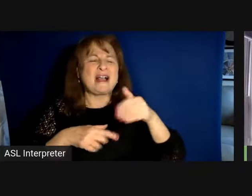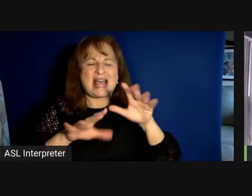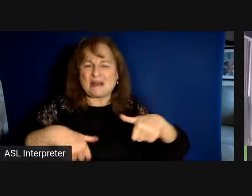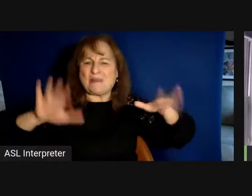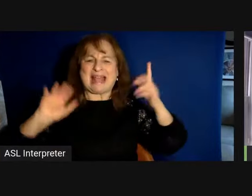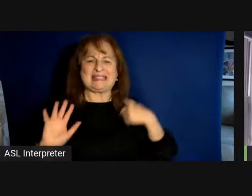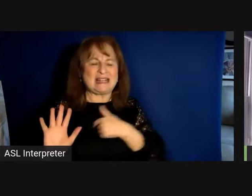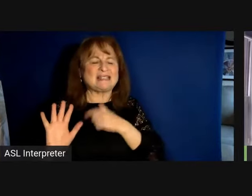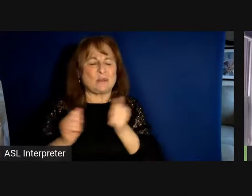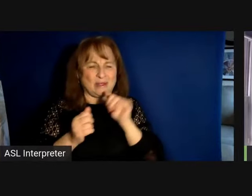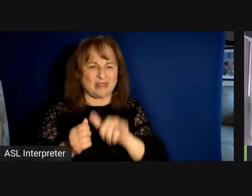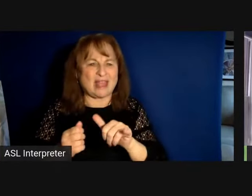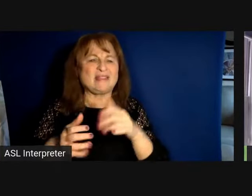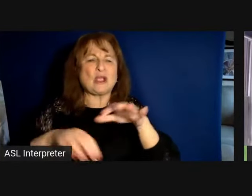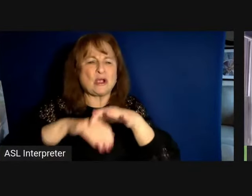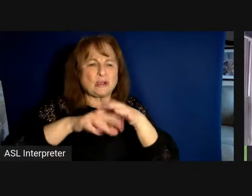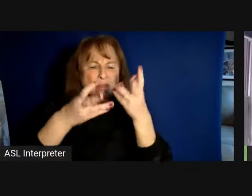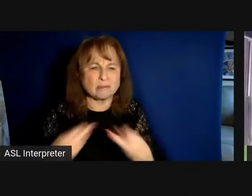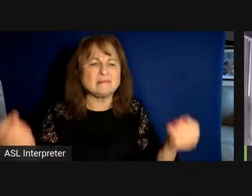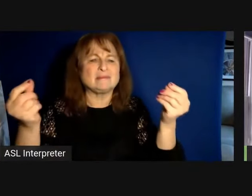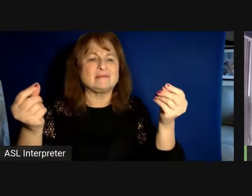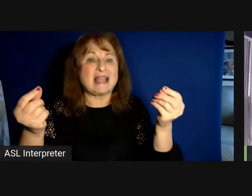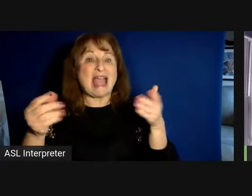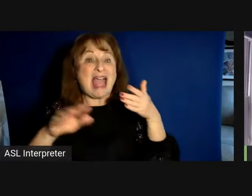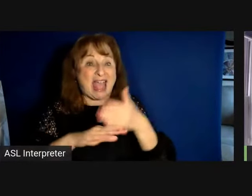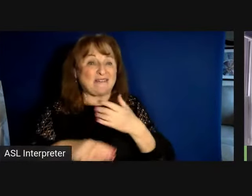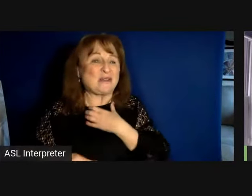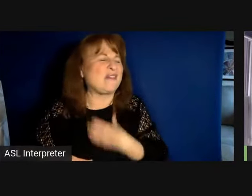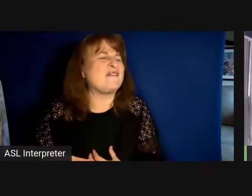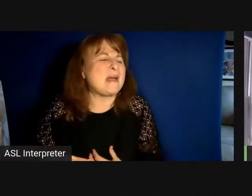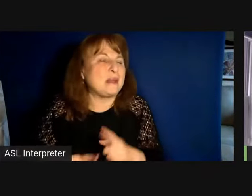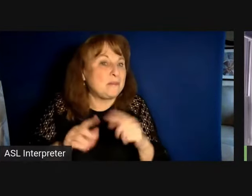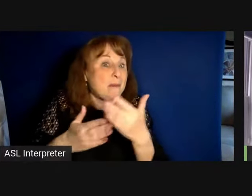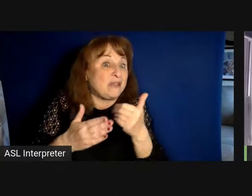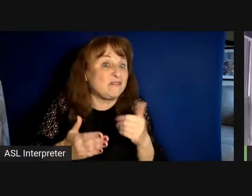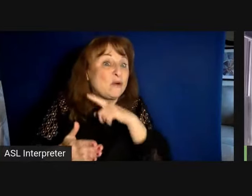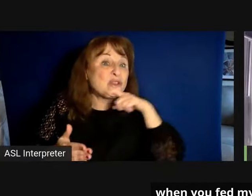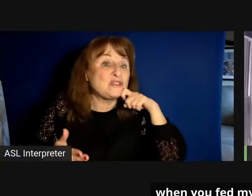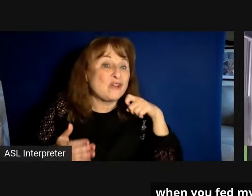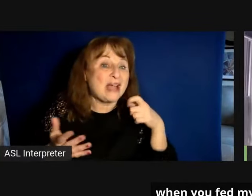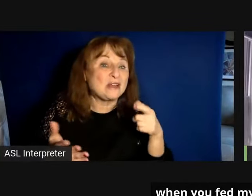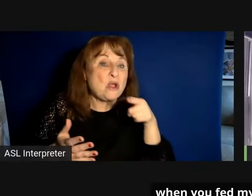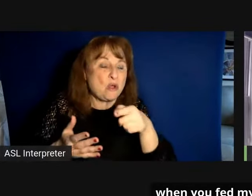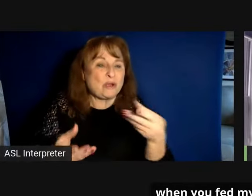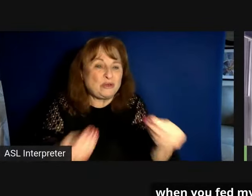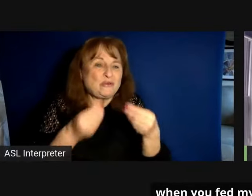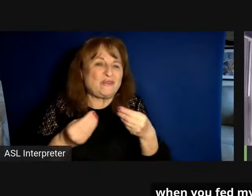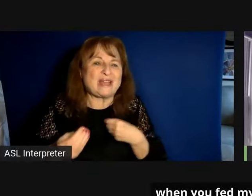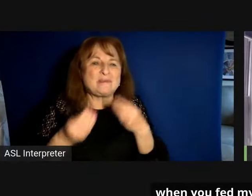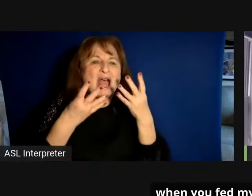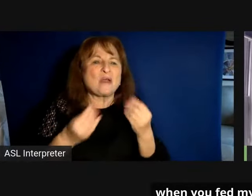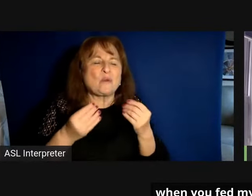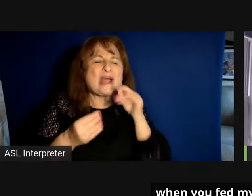us and with it the earth after the famine but before the drought when you fed my wet breath